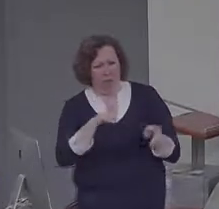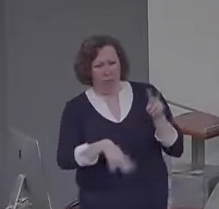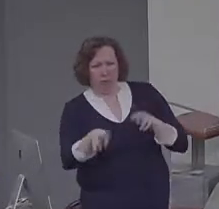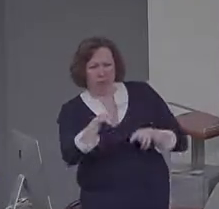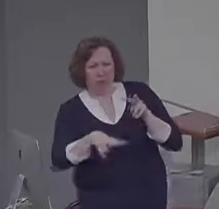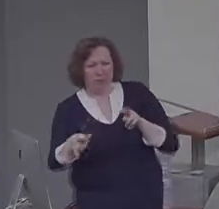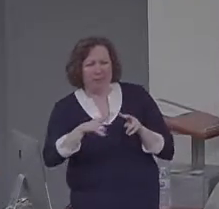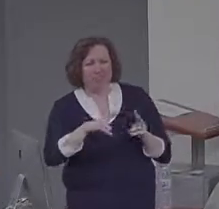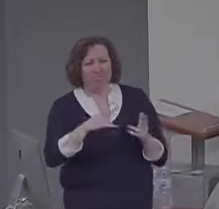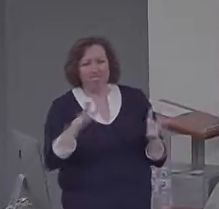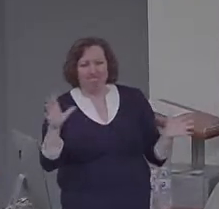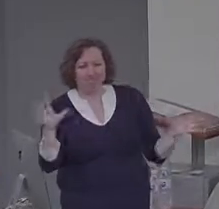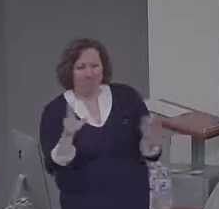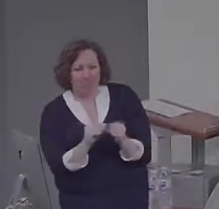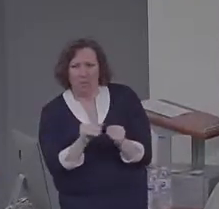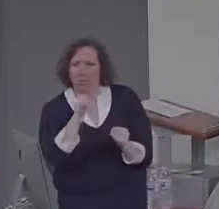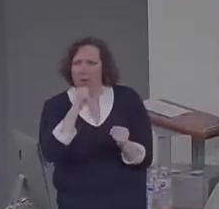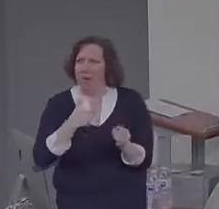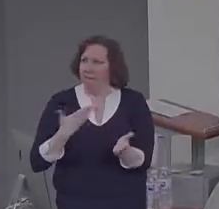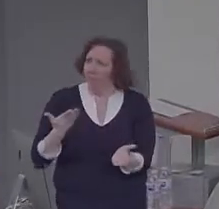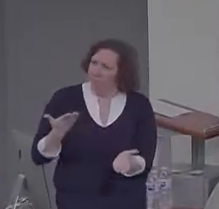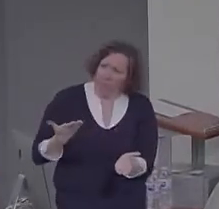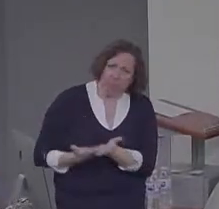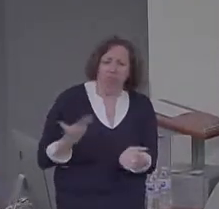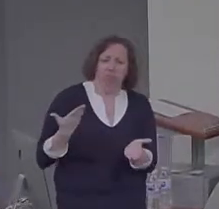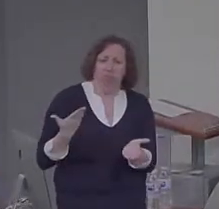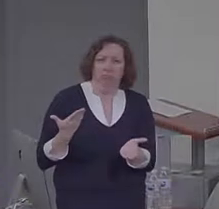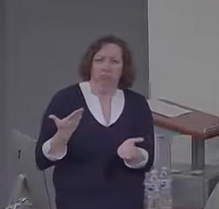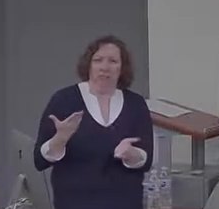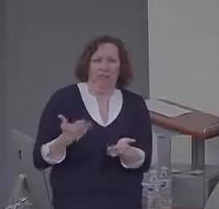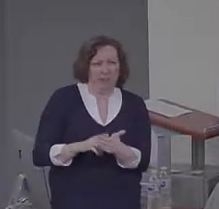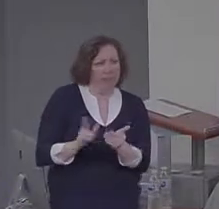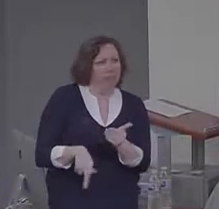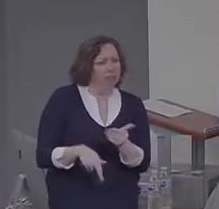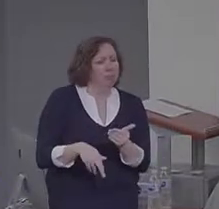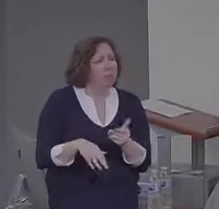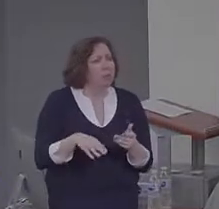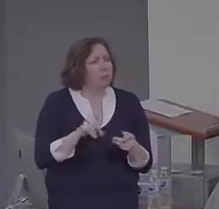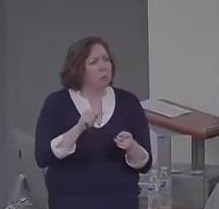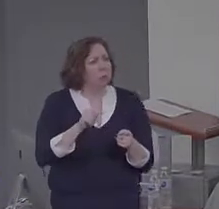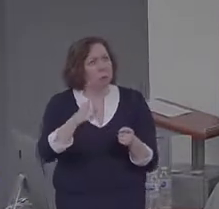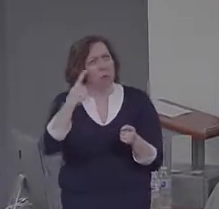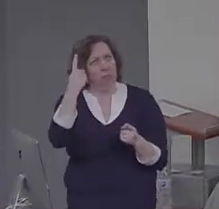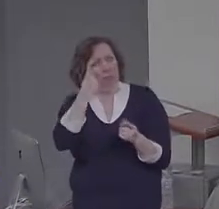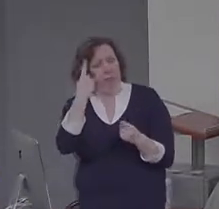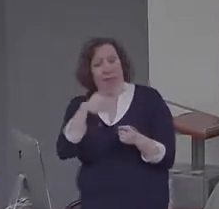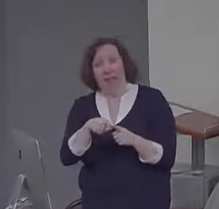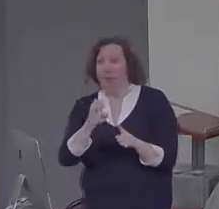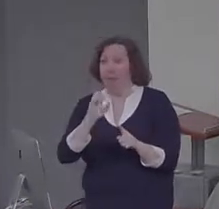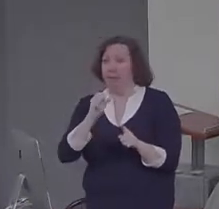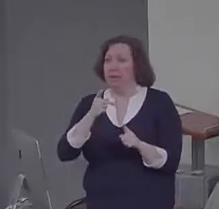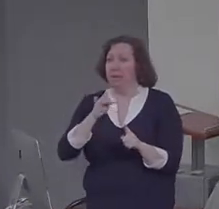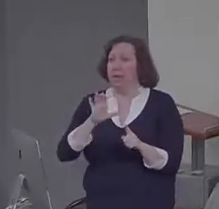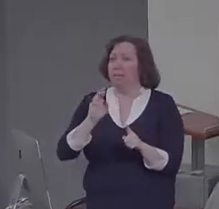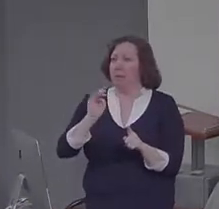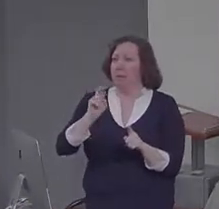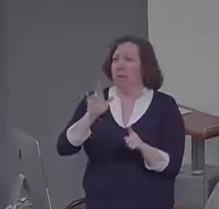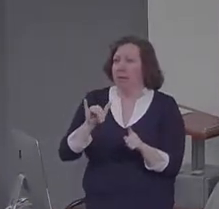episodic memory is really the critical thing here. Why is that? Well, I refer to data from amnesic and other